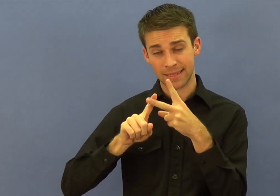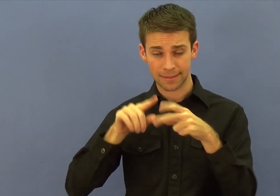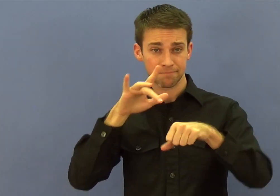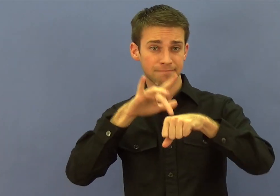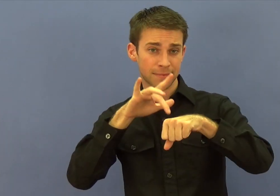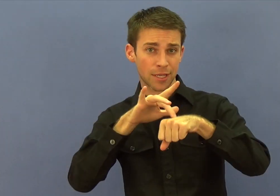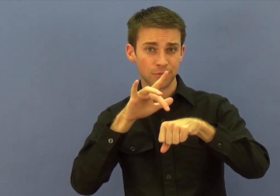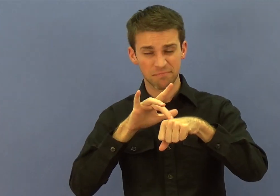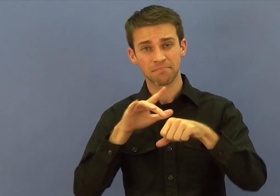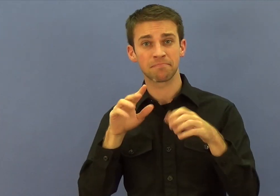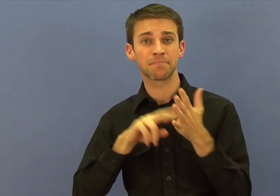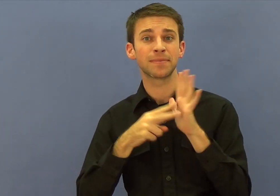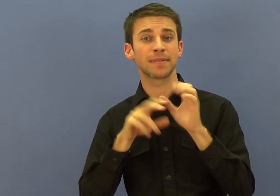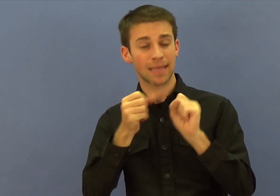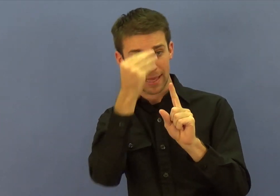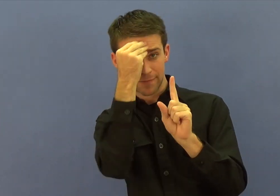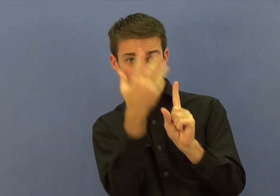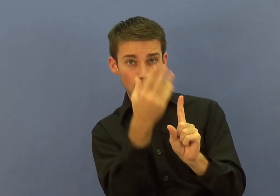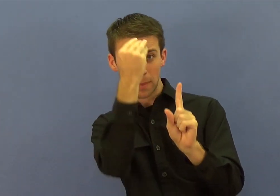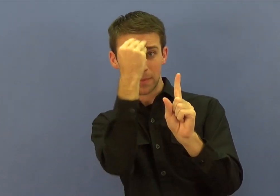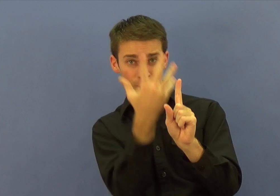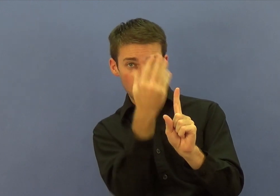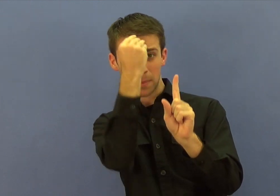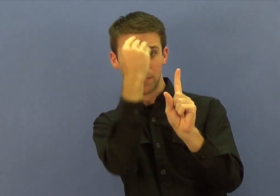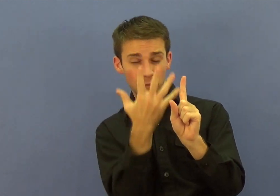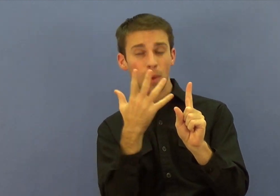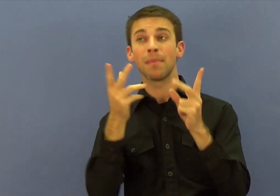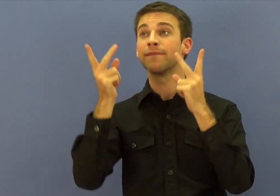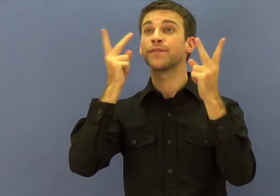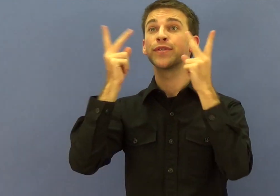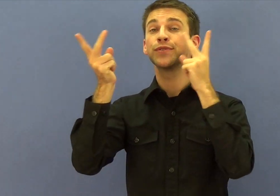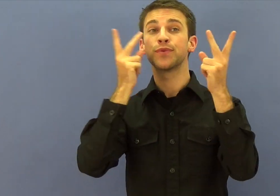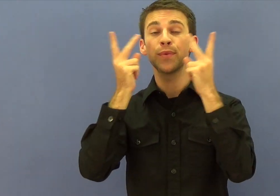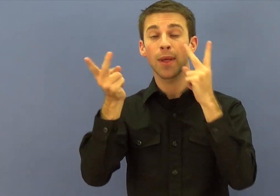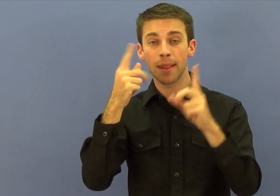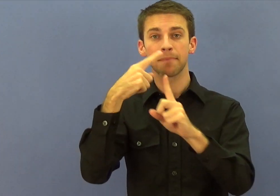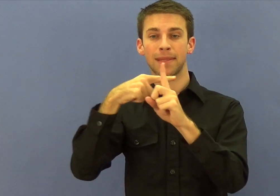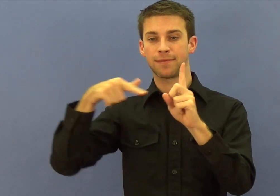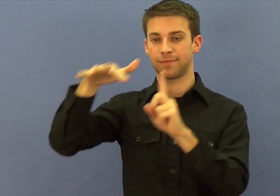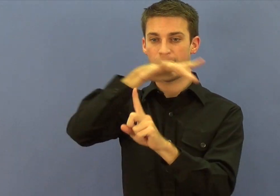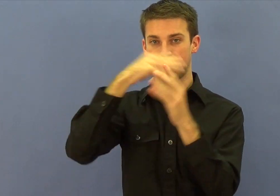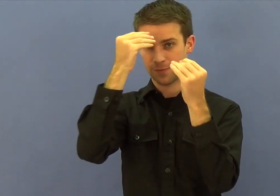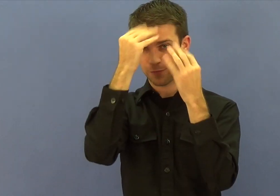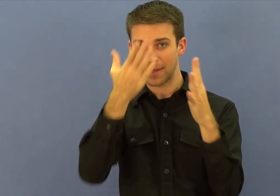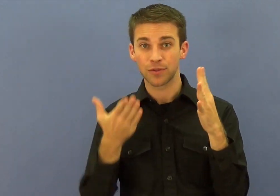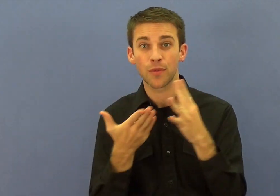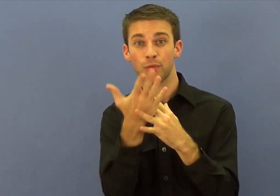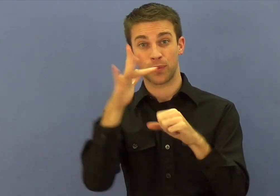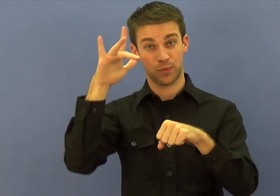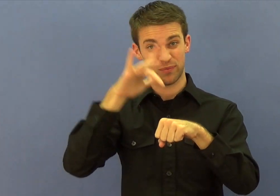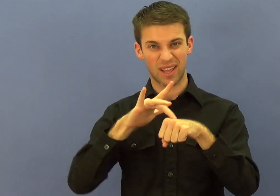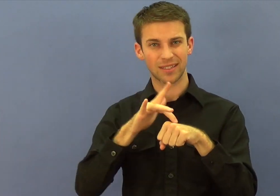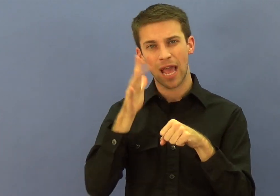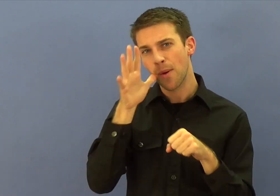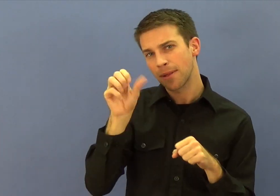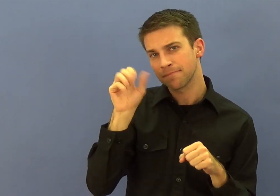is extremely valued by the deafblind community. Second, touch signals are a way to communicate visual and environmental